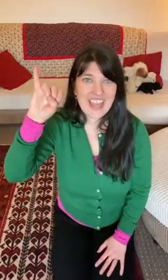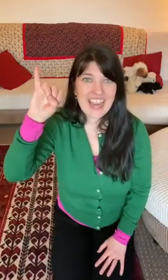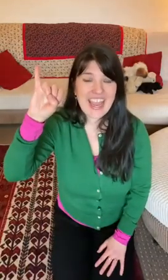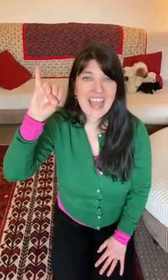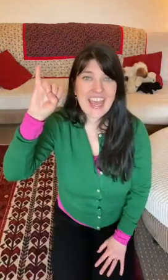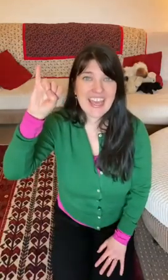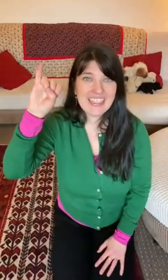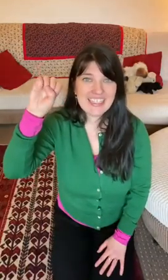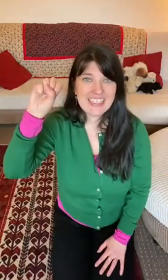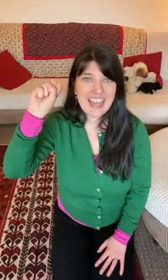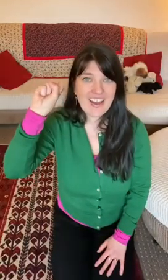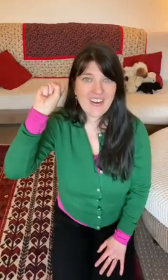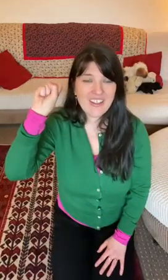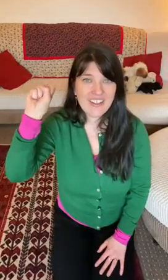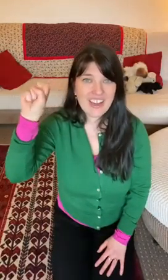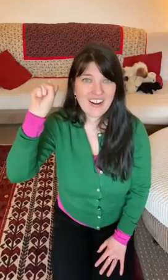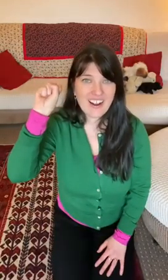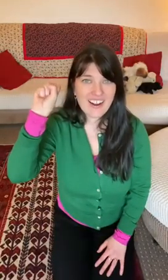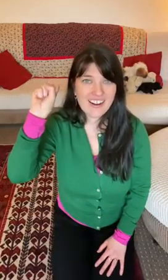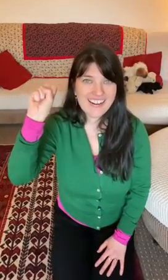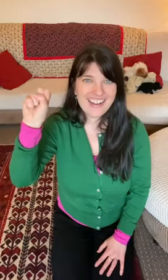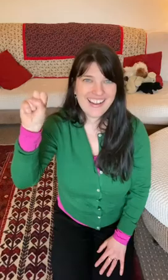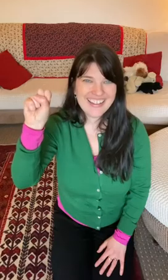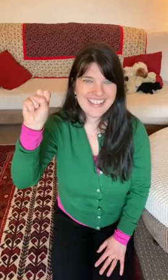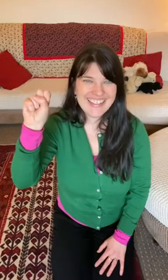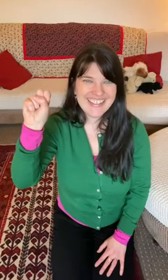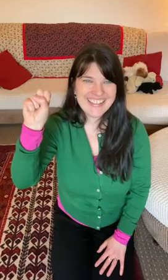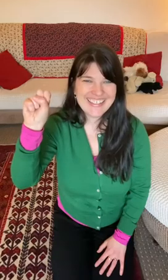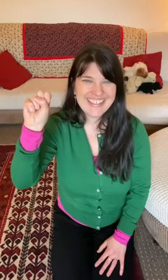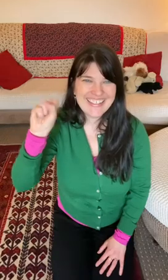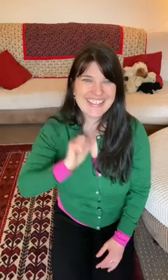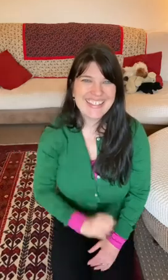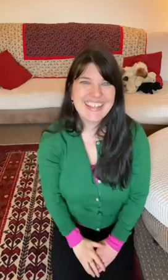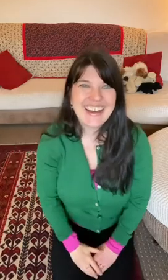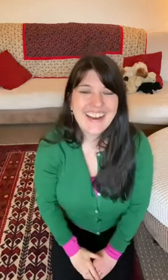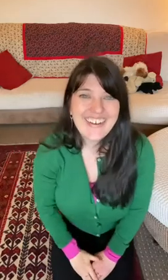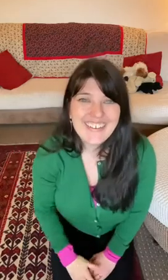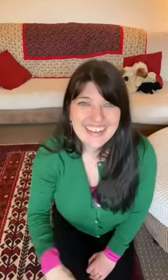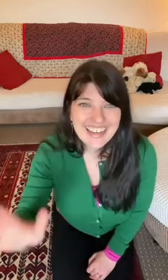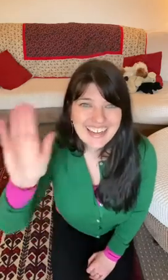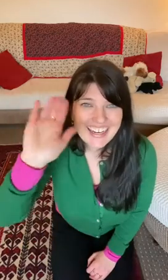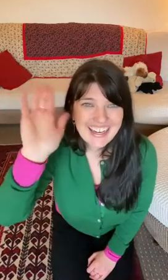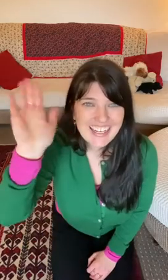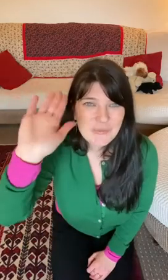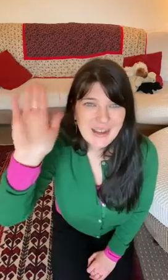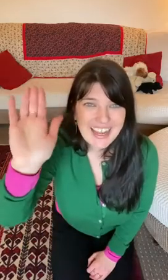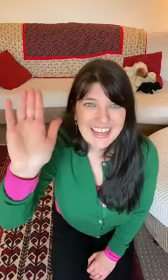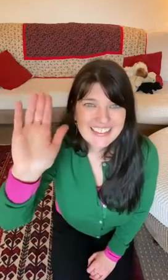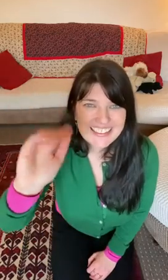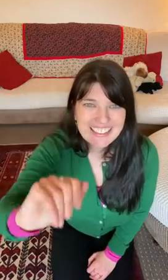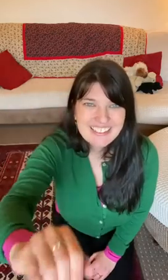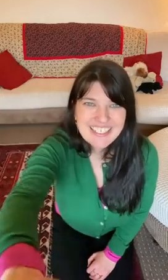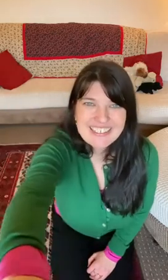and now there are none. Okay, bye. I'll see you next week.